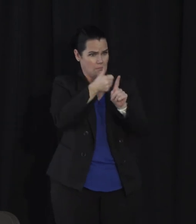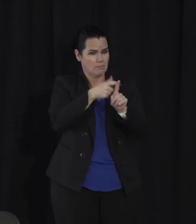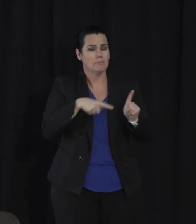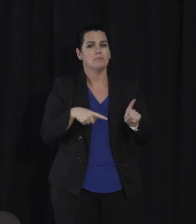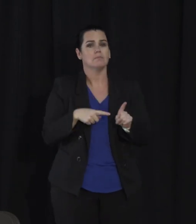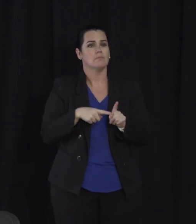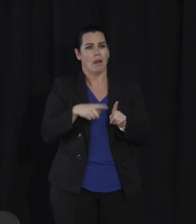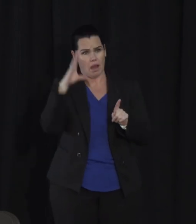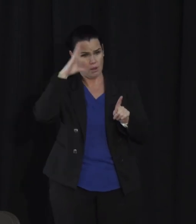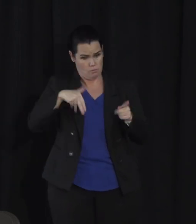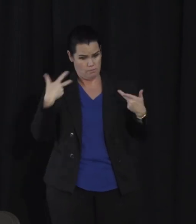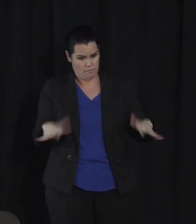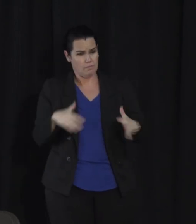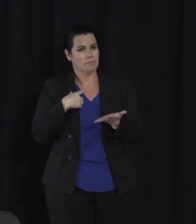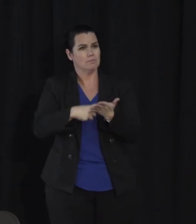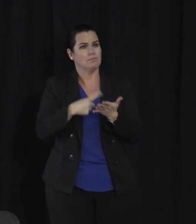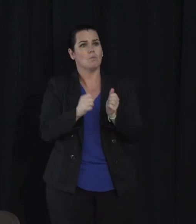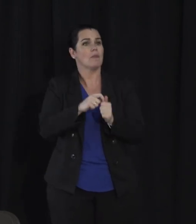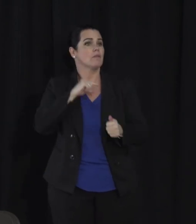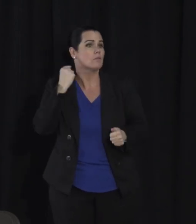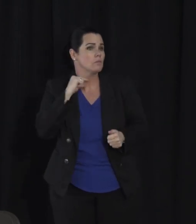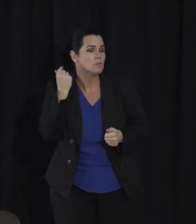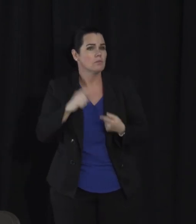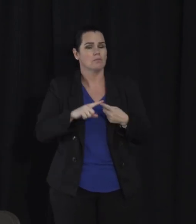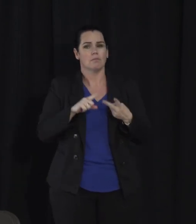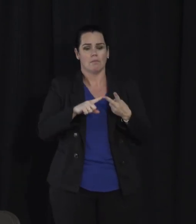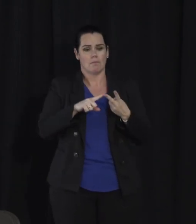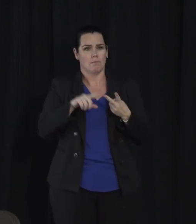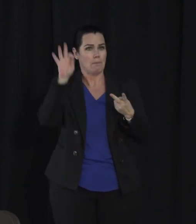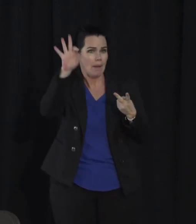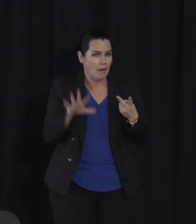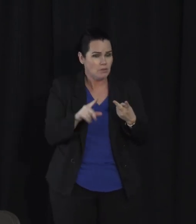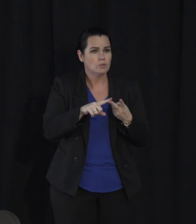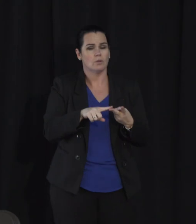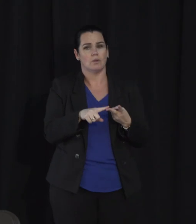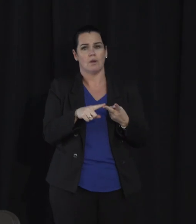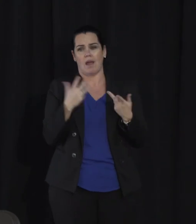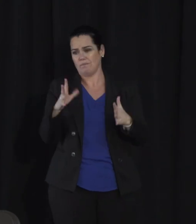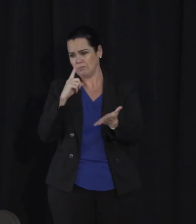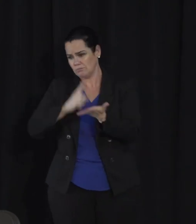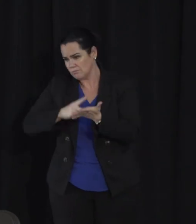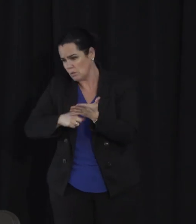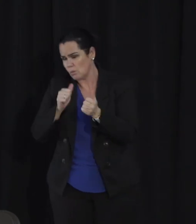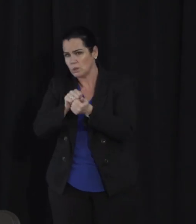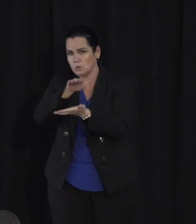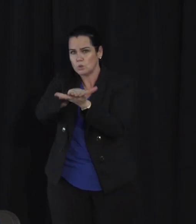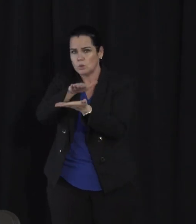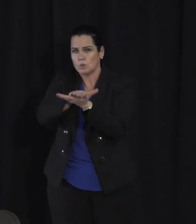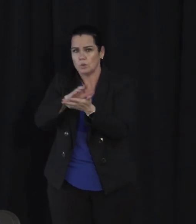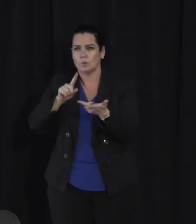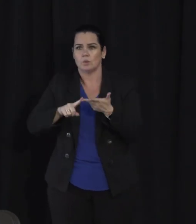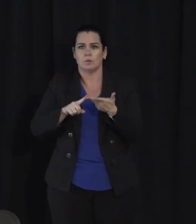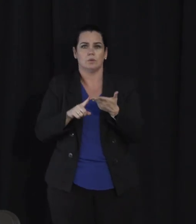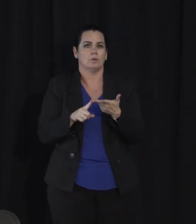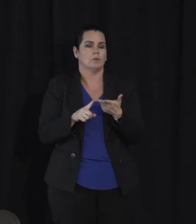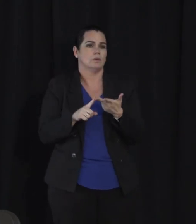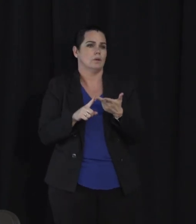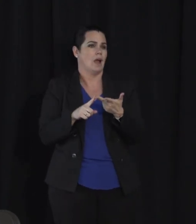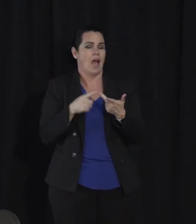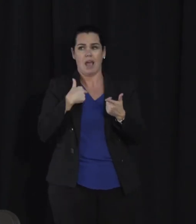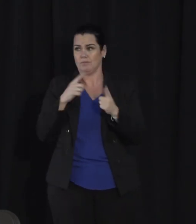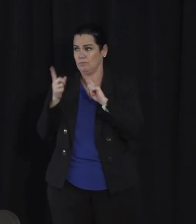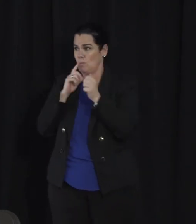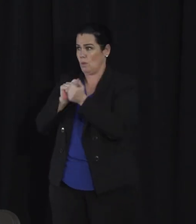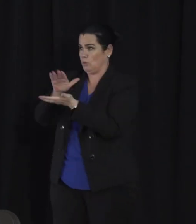I've had conversations with clergy. I've had conversations with schools, with every district. We're providing